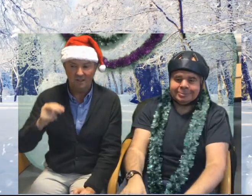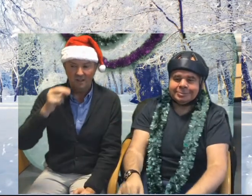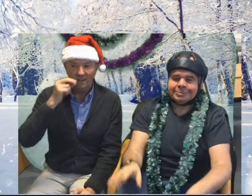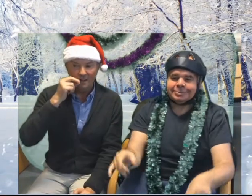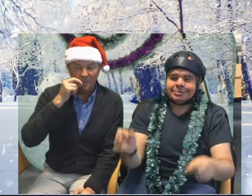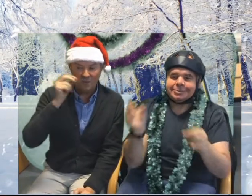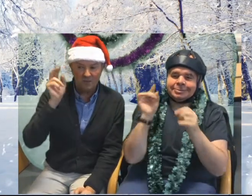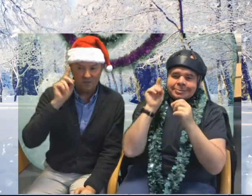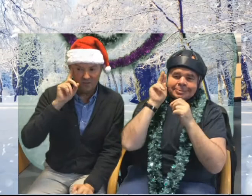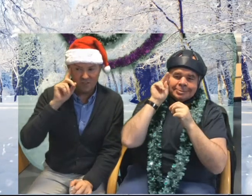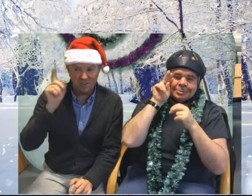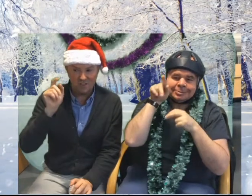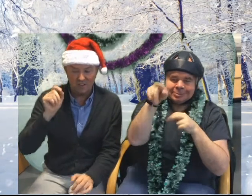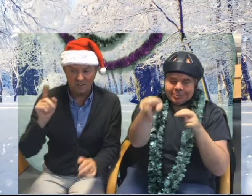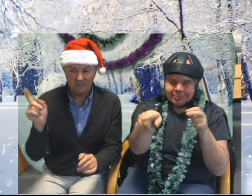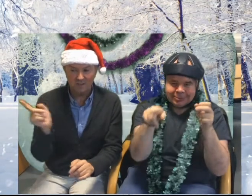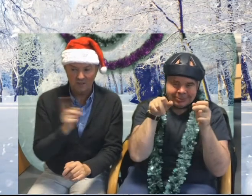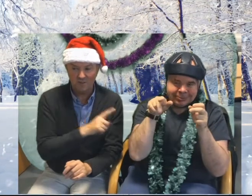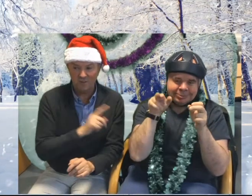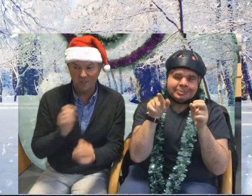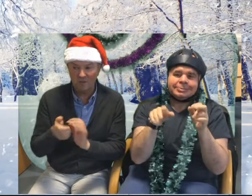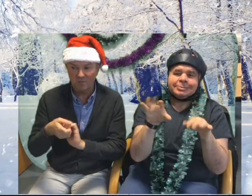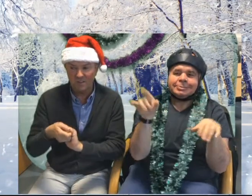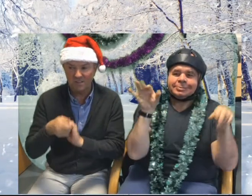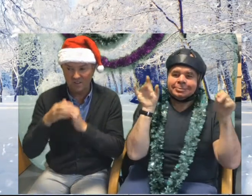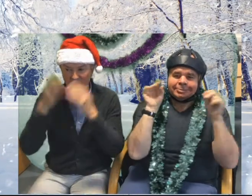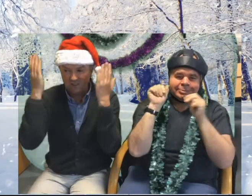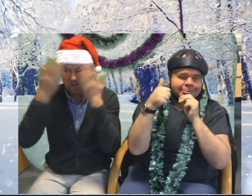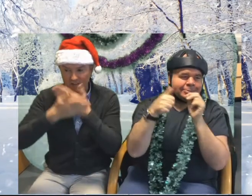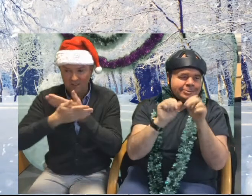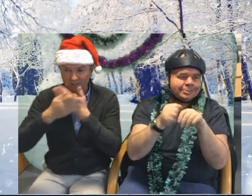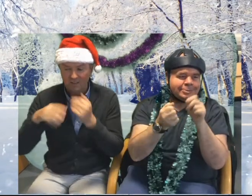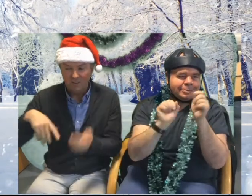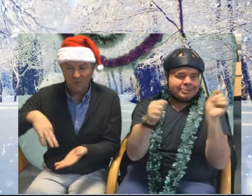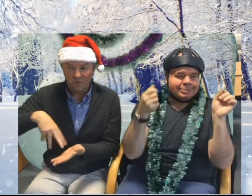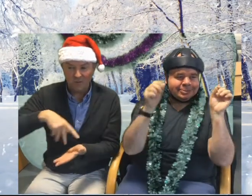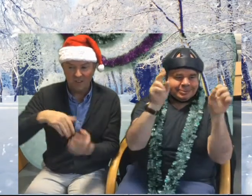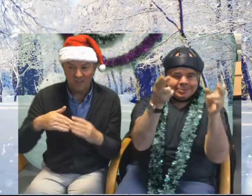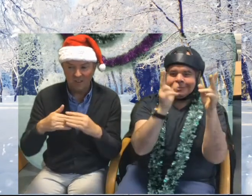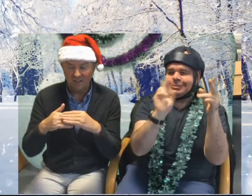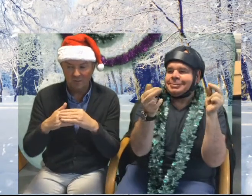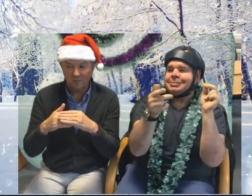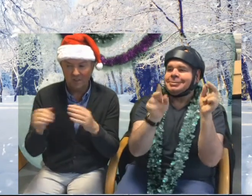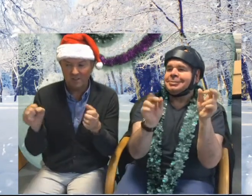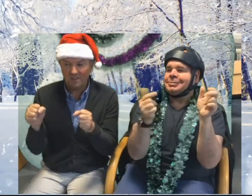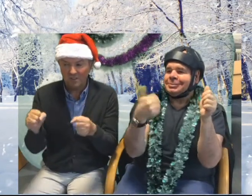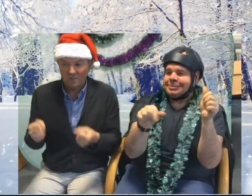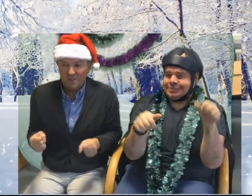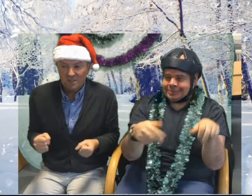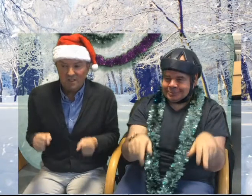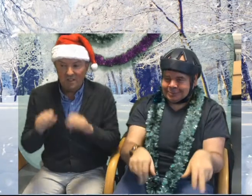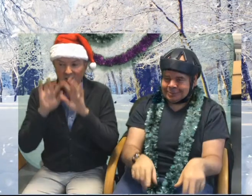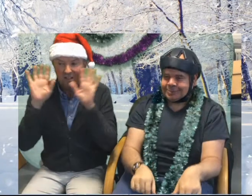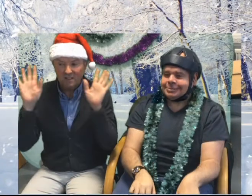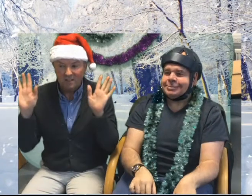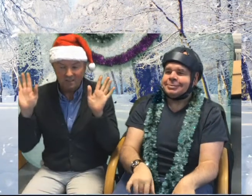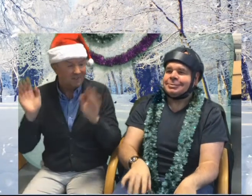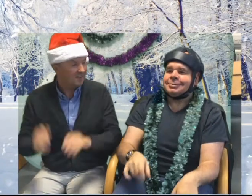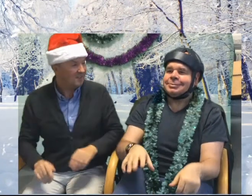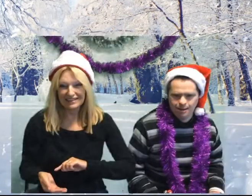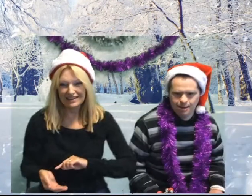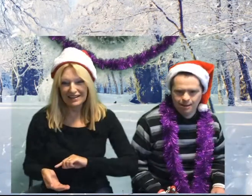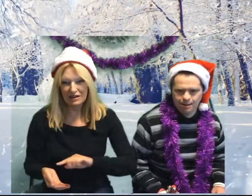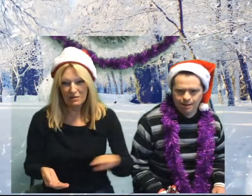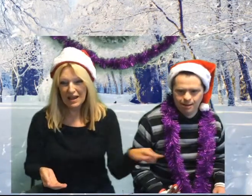A beautiful sight, we're happy tonight Walking in a winter wonderland